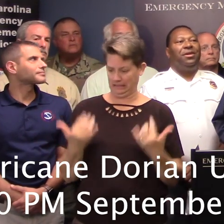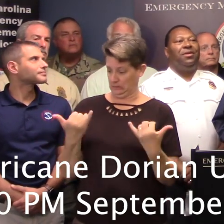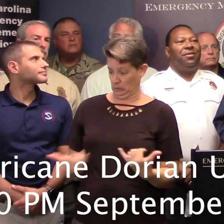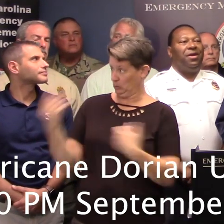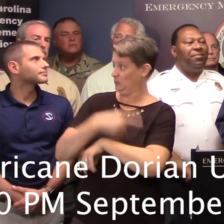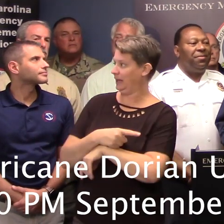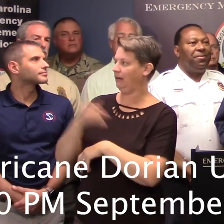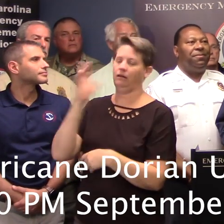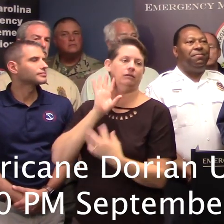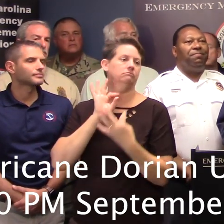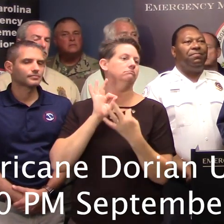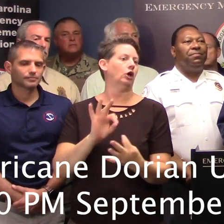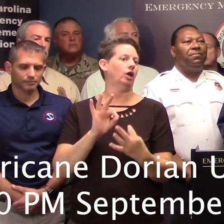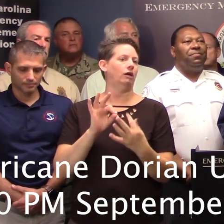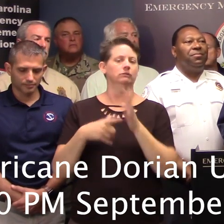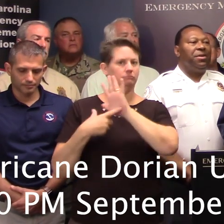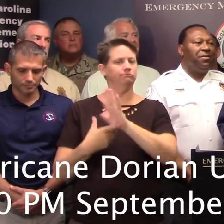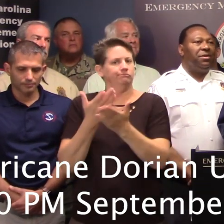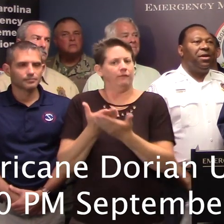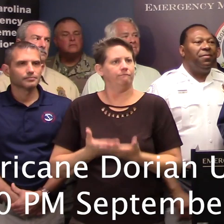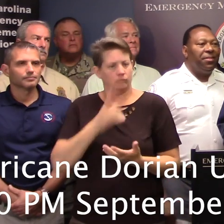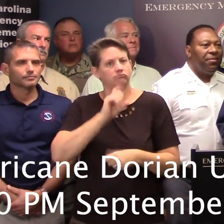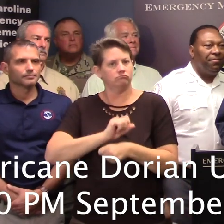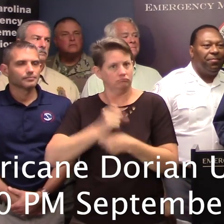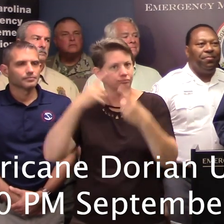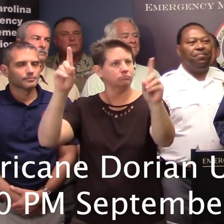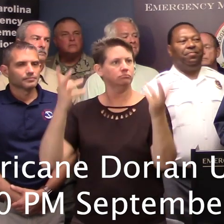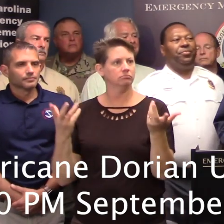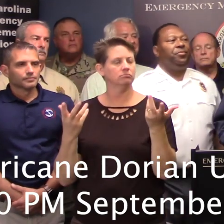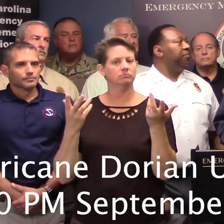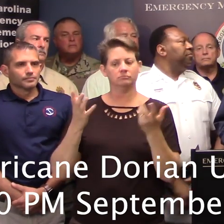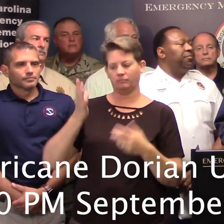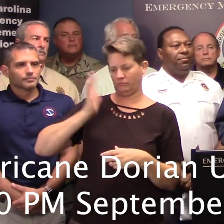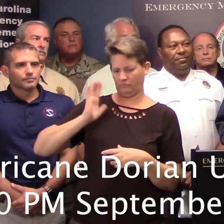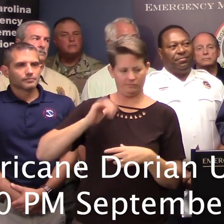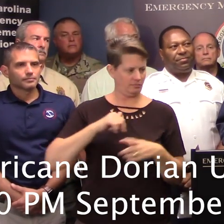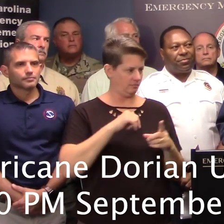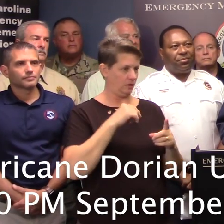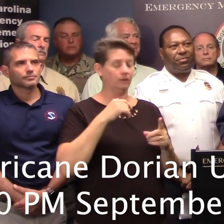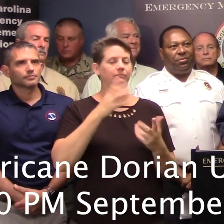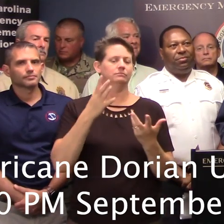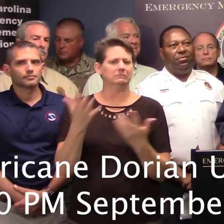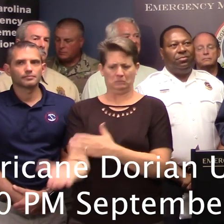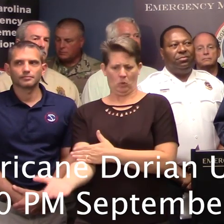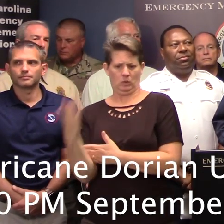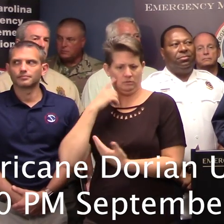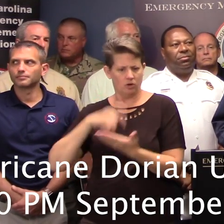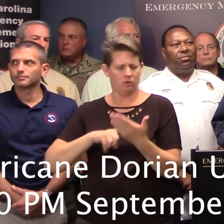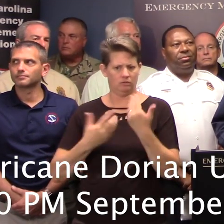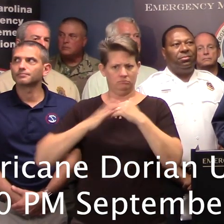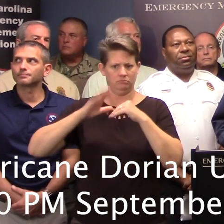is an excellent demonstration of how well it worked. When it was sensed that the traffic was increasing